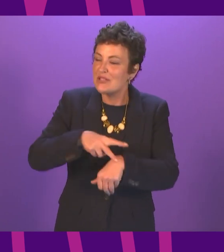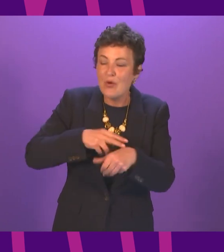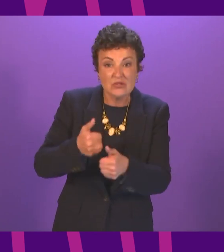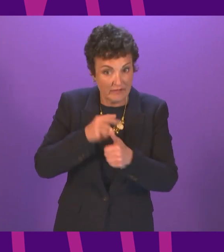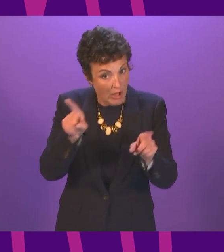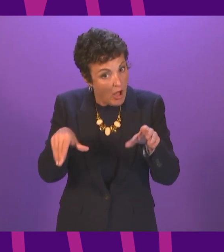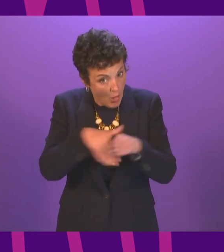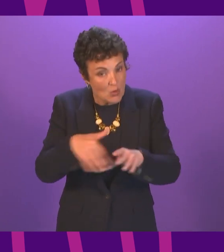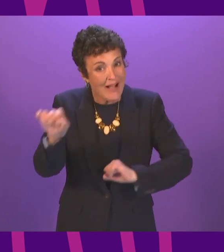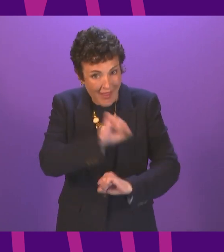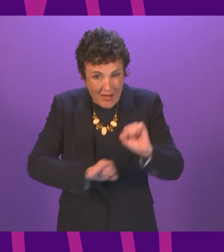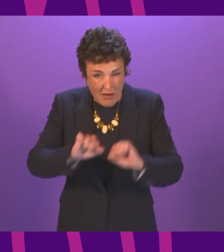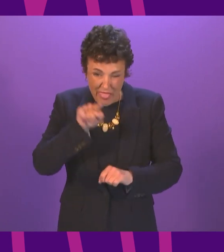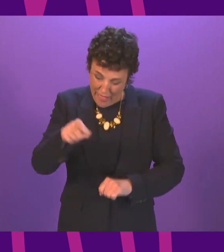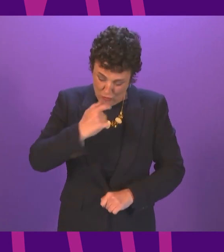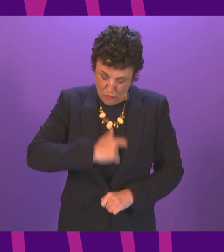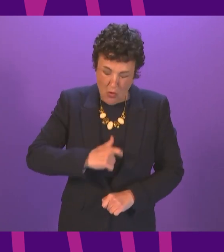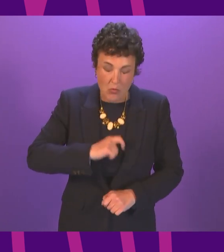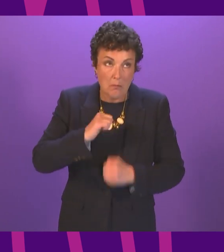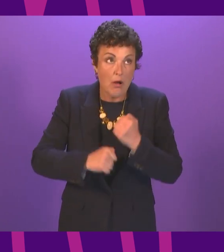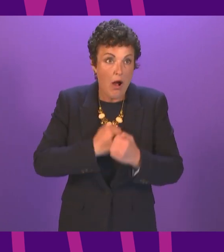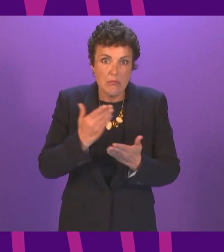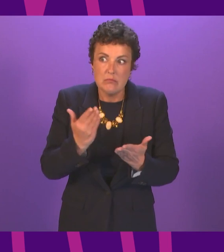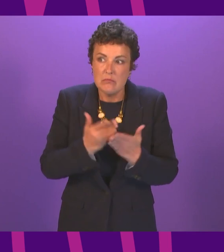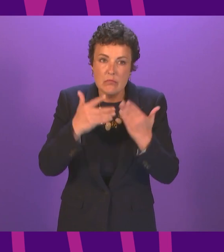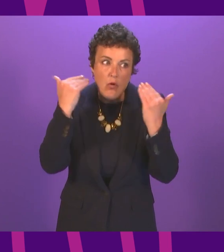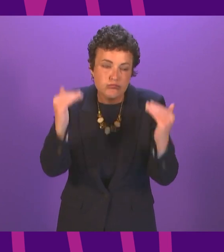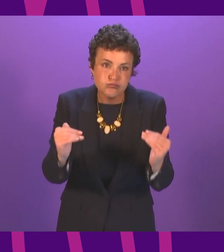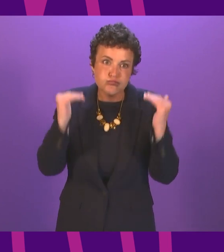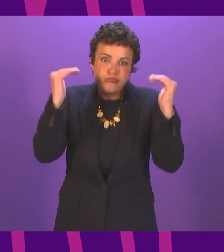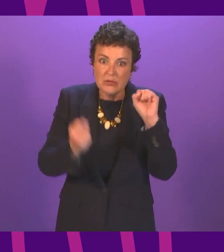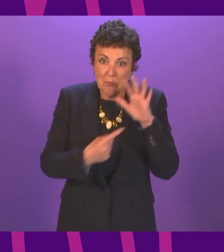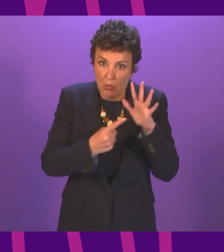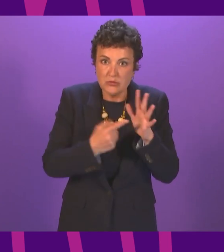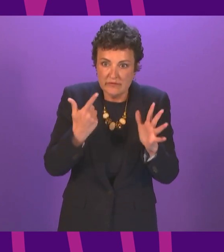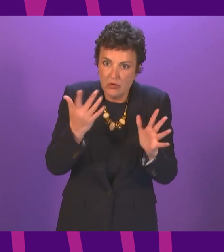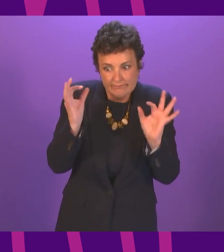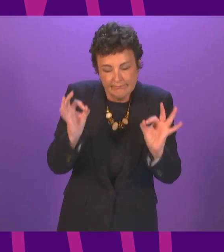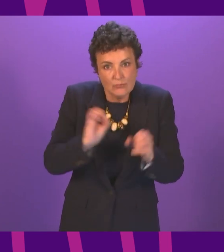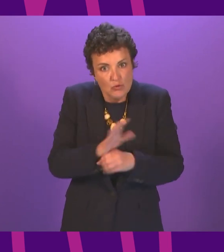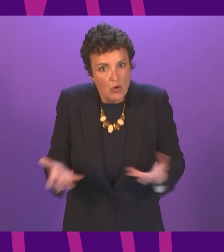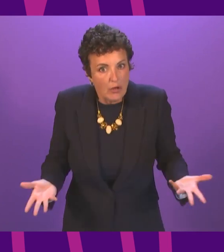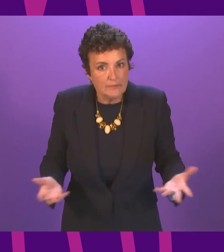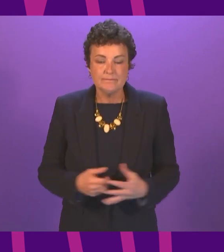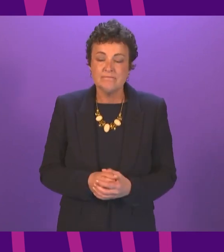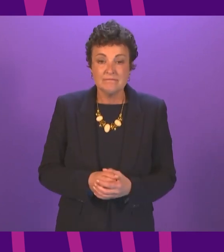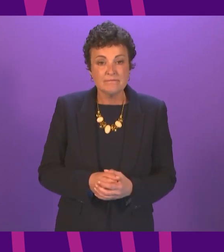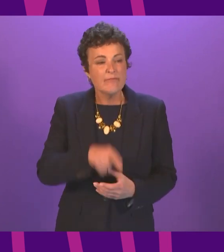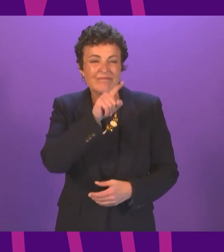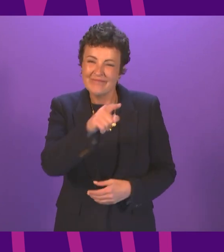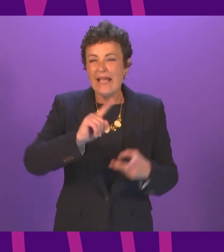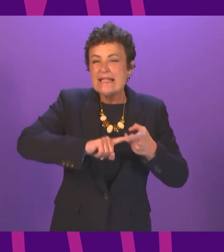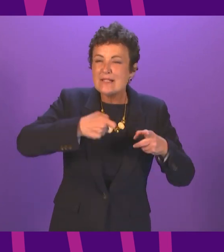cleaners whose roles have become even more essential Like all retail areas East